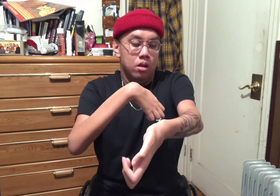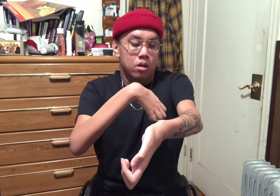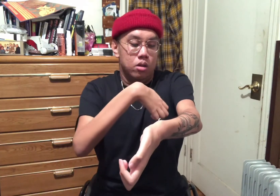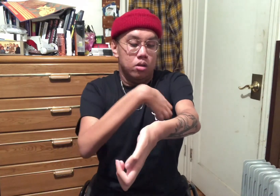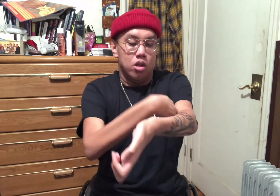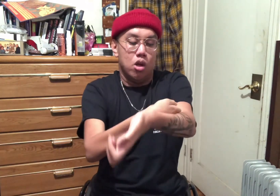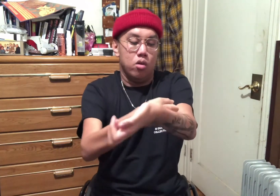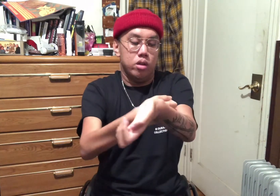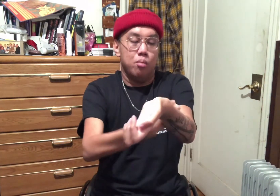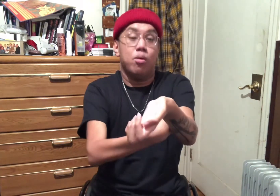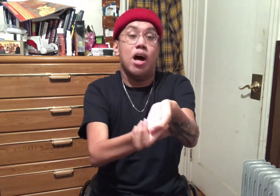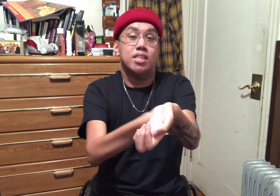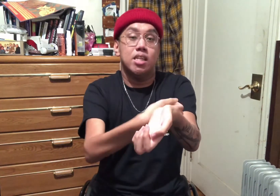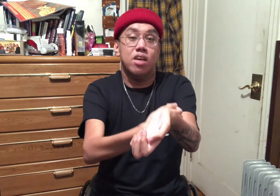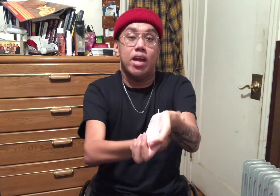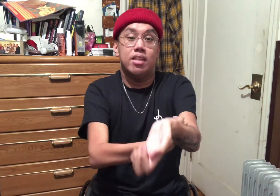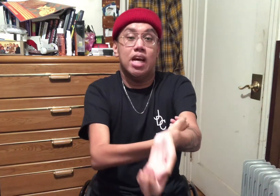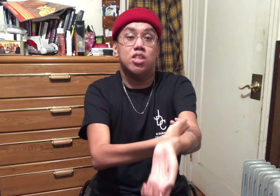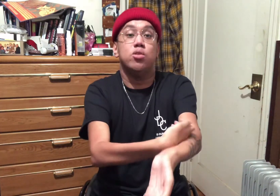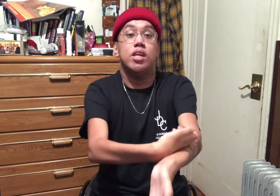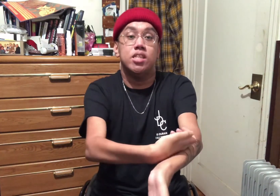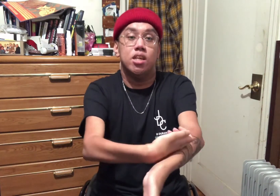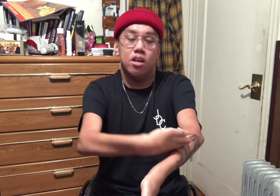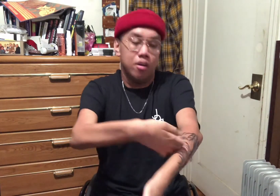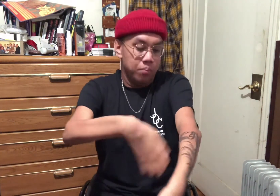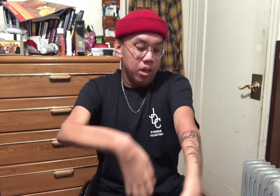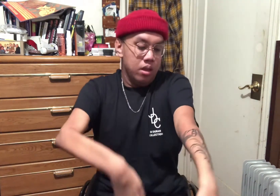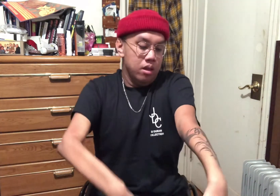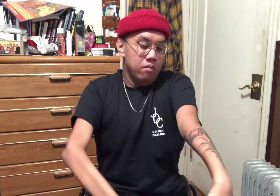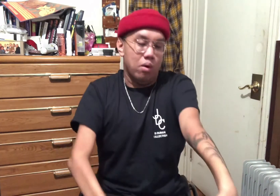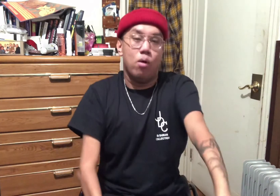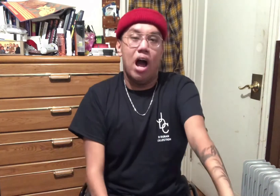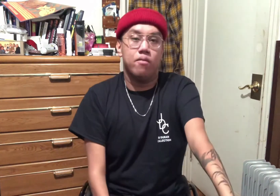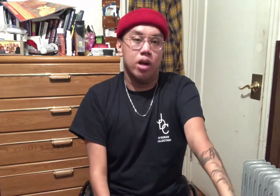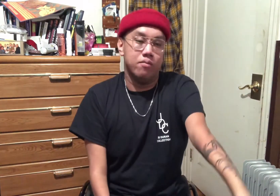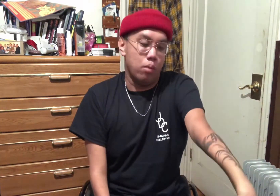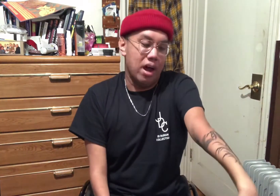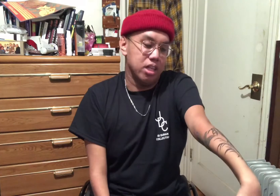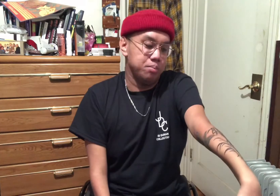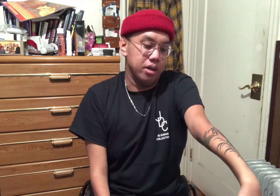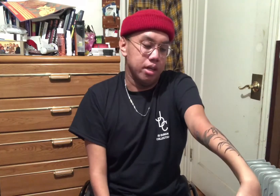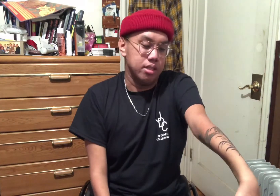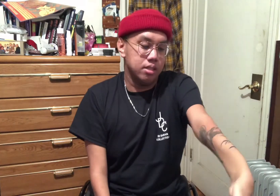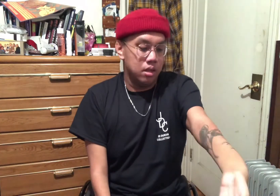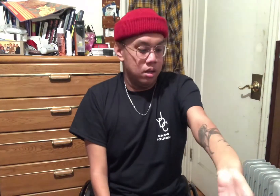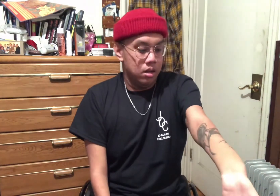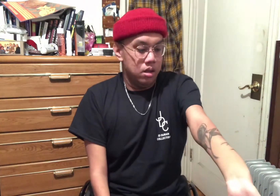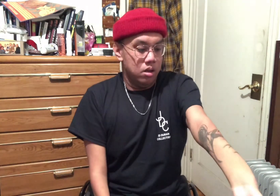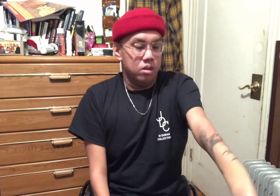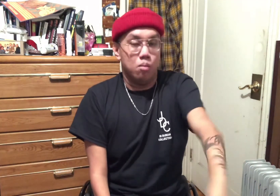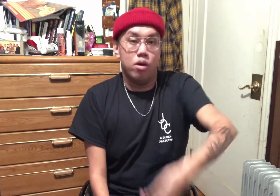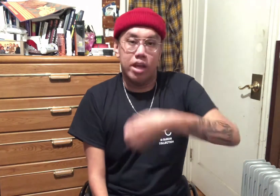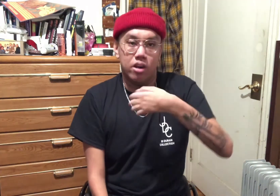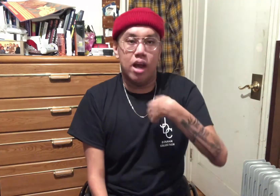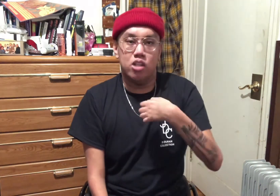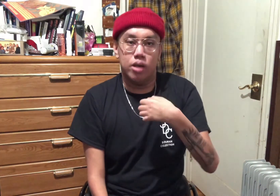you know, the process of getting tattooed easier. From what I've heard and from what I've experienced, the more that you're hydrated,